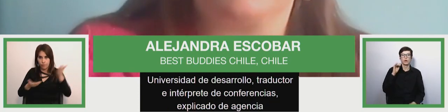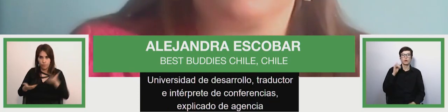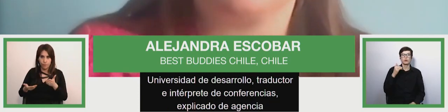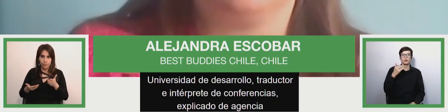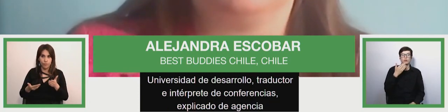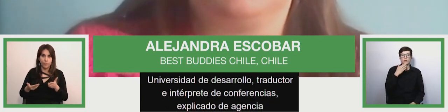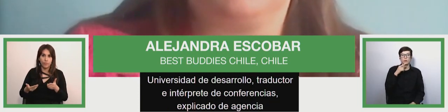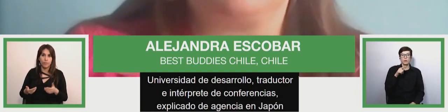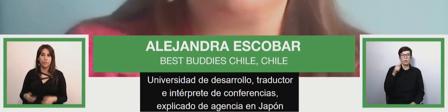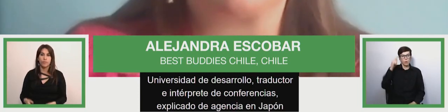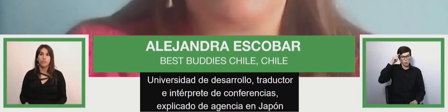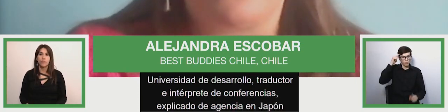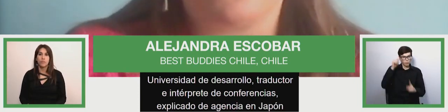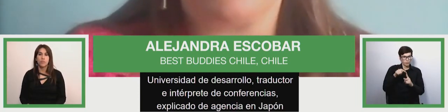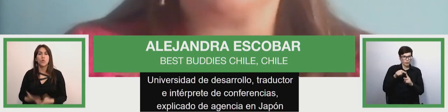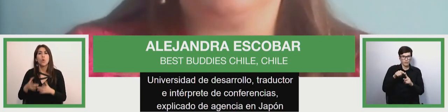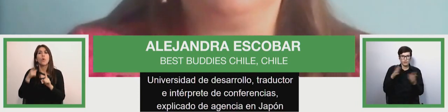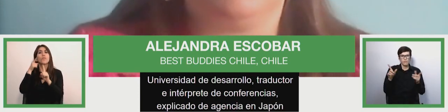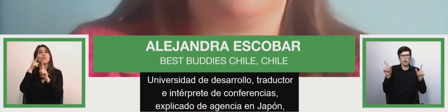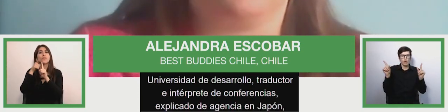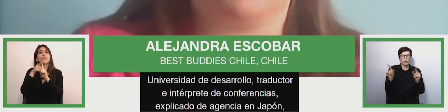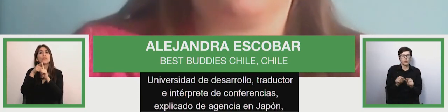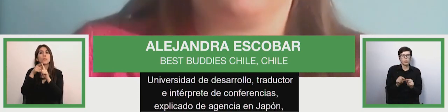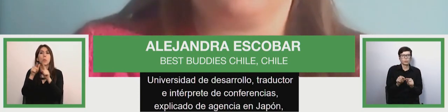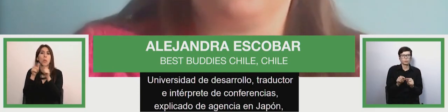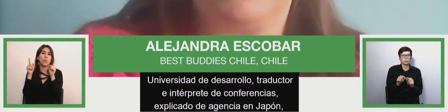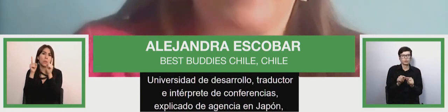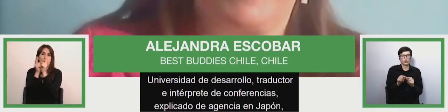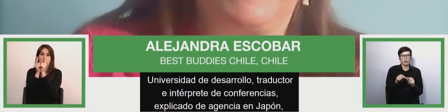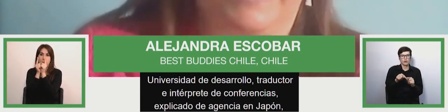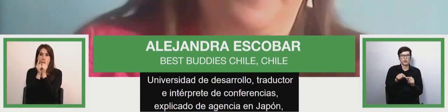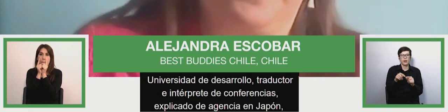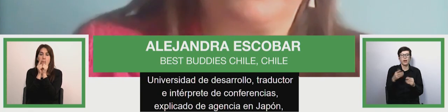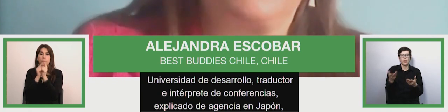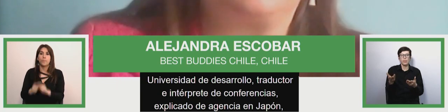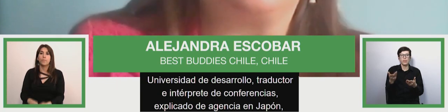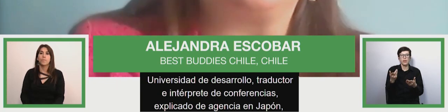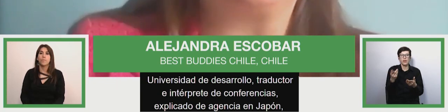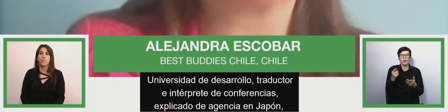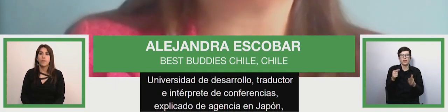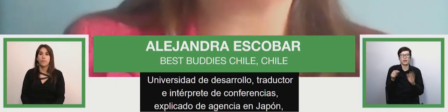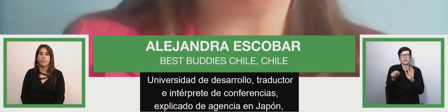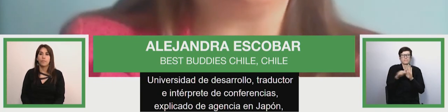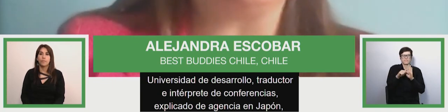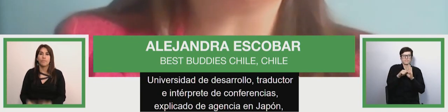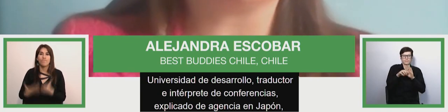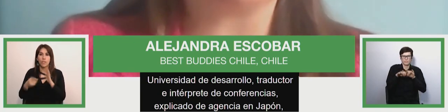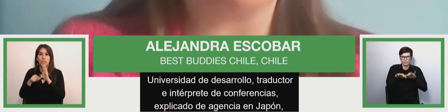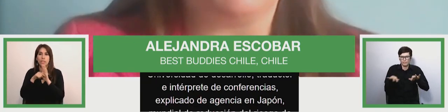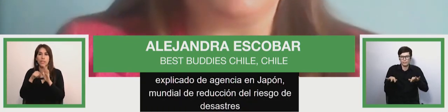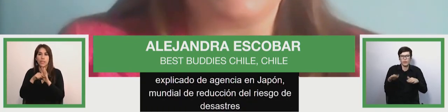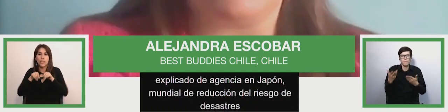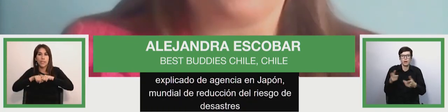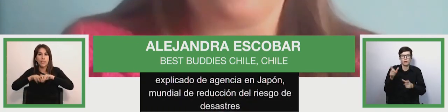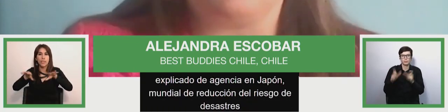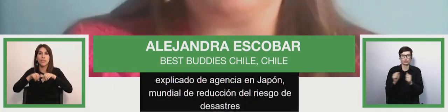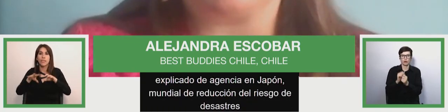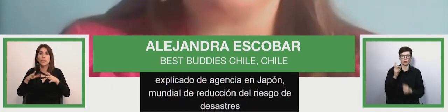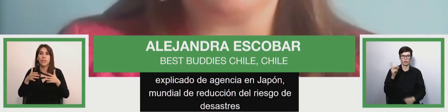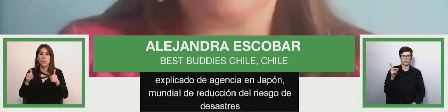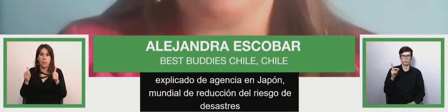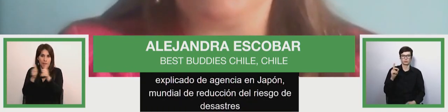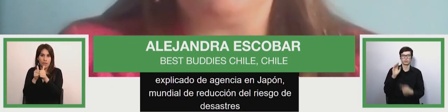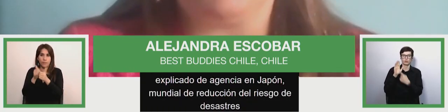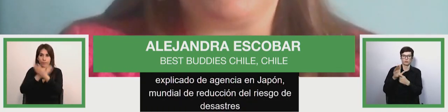he's a translator an interpreter interpreter conference ex grantee from the gica and